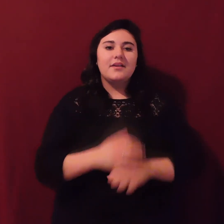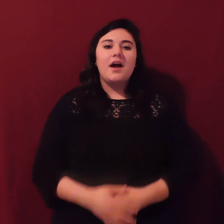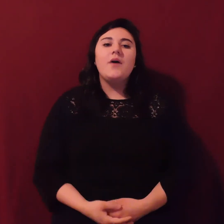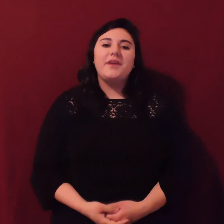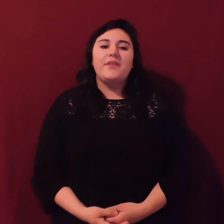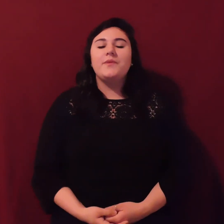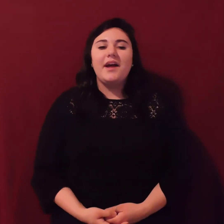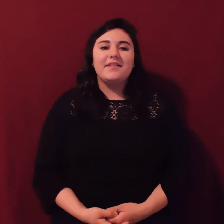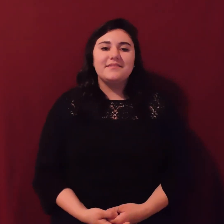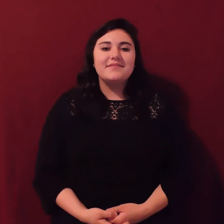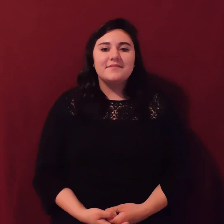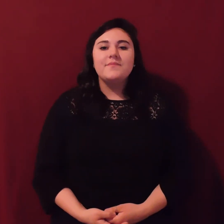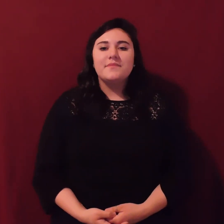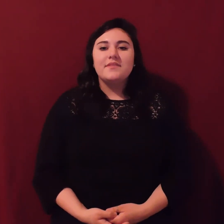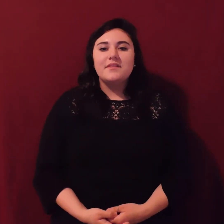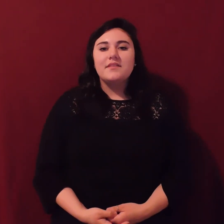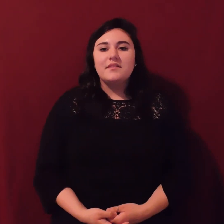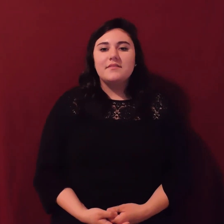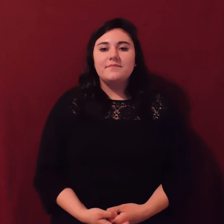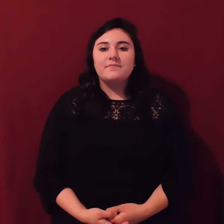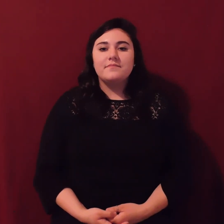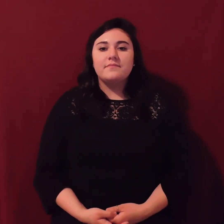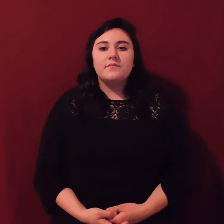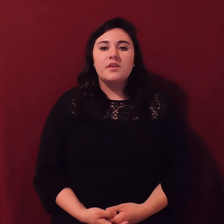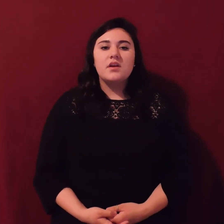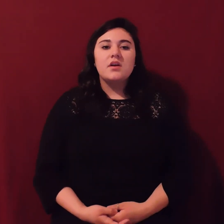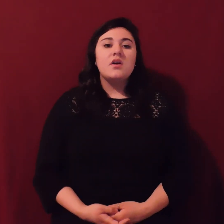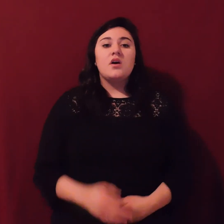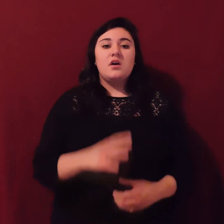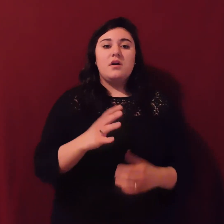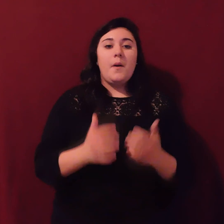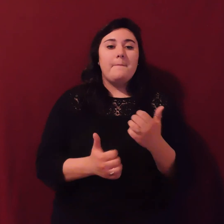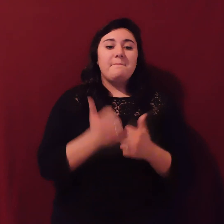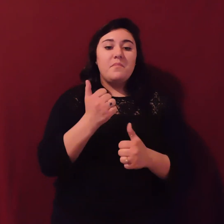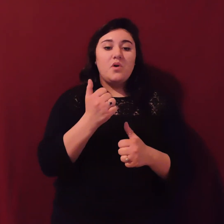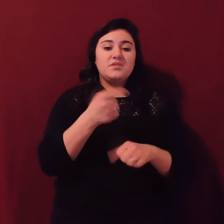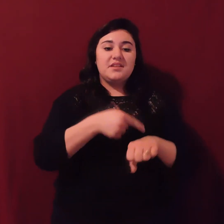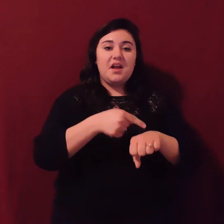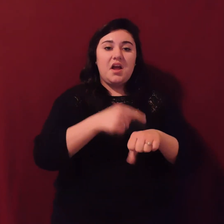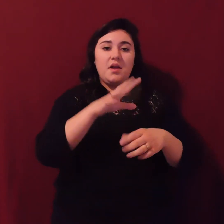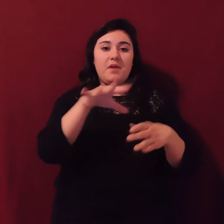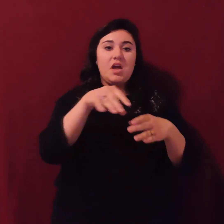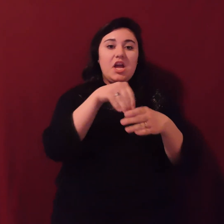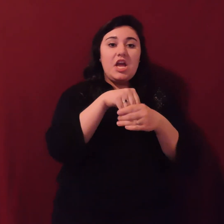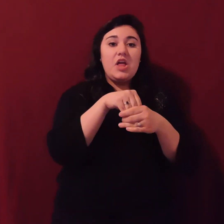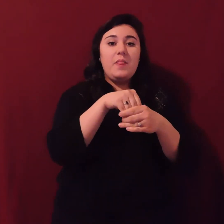Okay, three islands. time would be spent on the boat. Is that okay? You don't get seasick, do you?